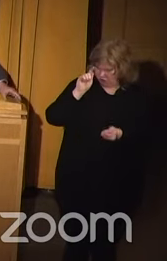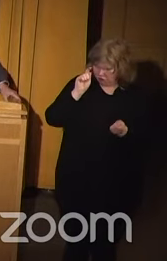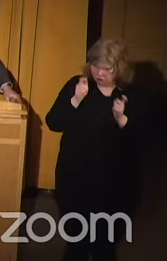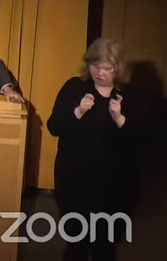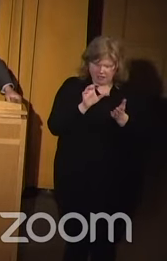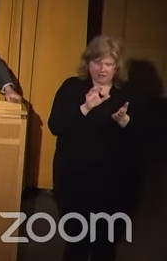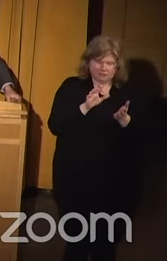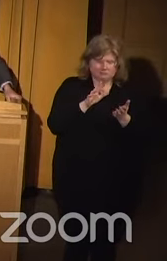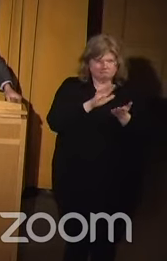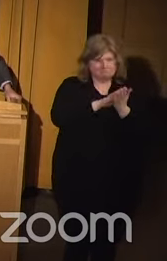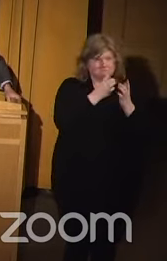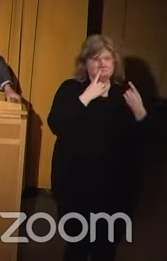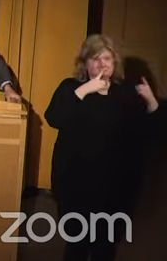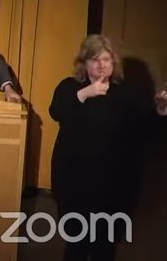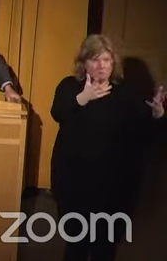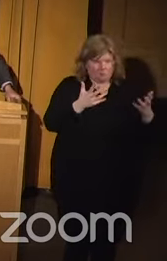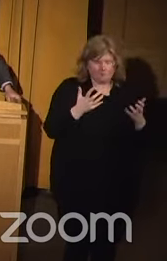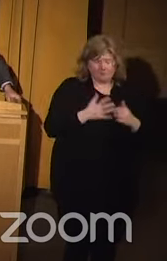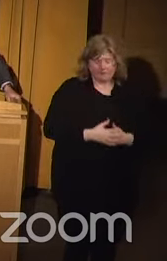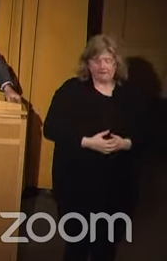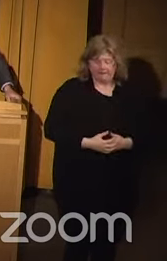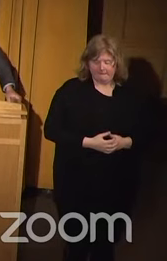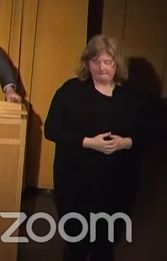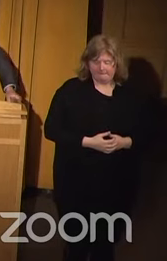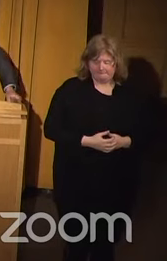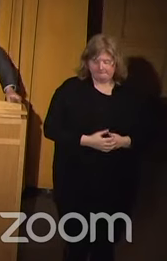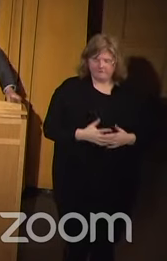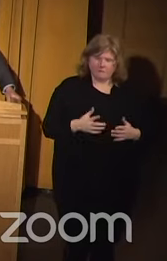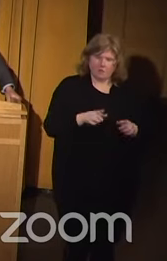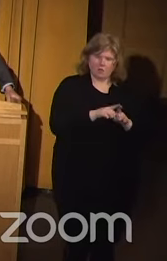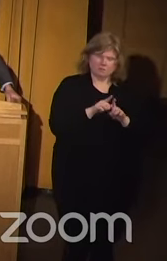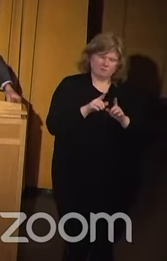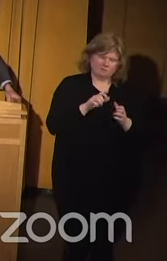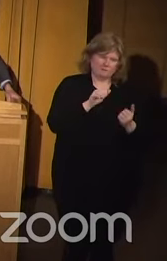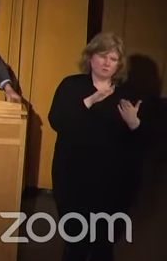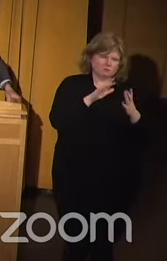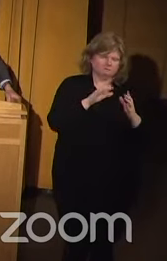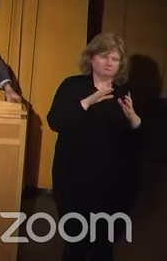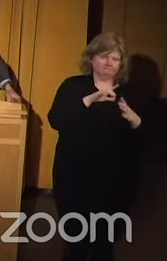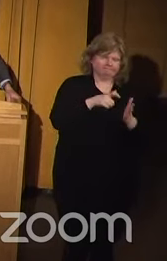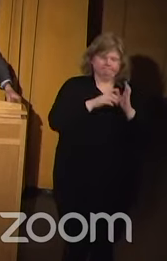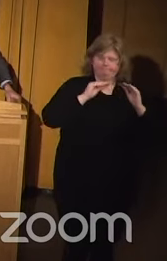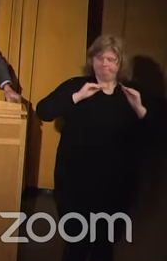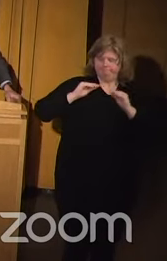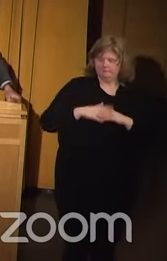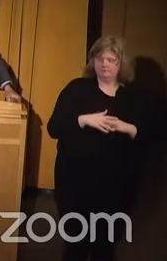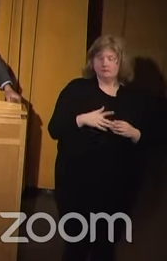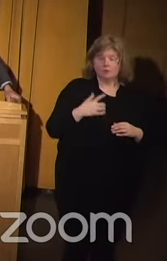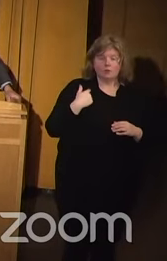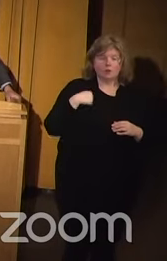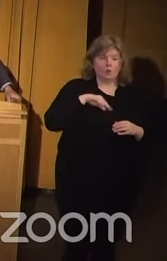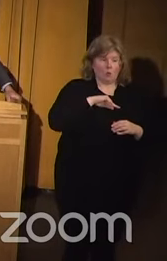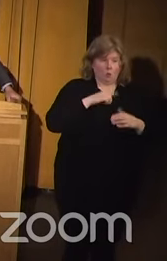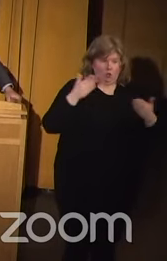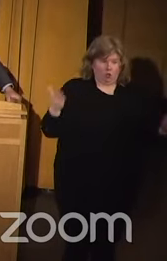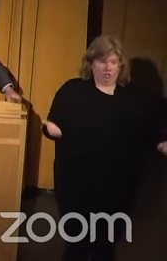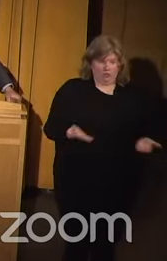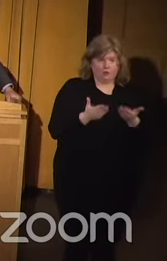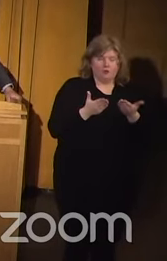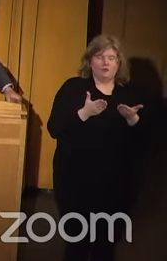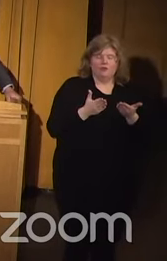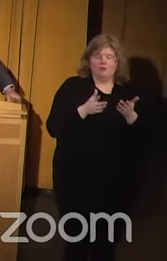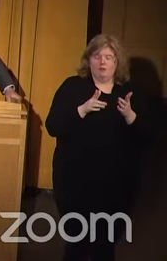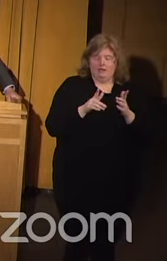more successful and, in a sense, educated approach. We come to you as a team